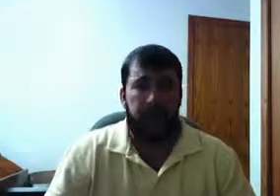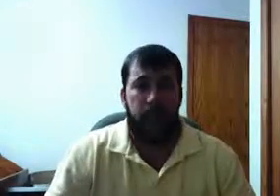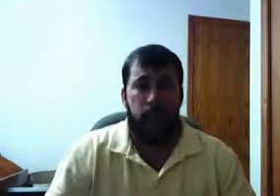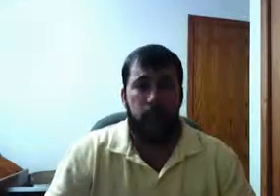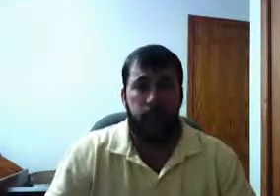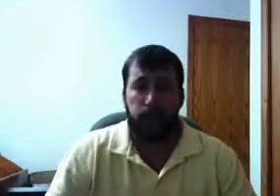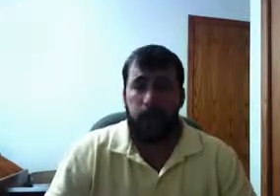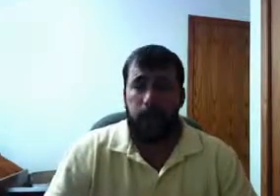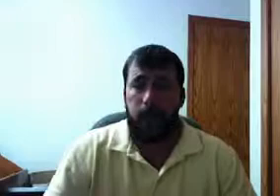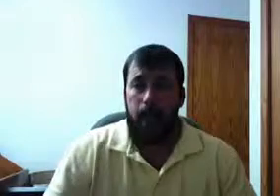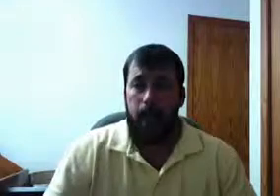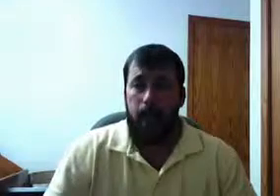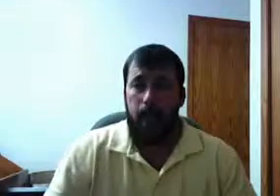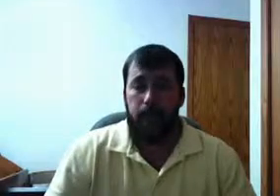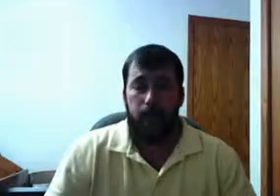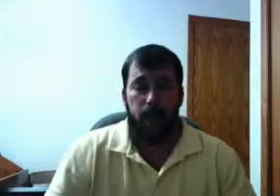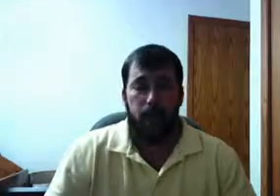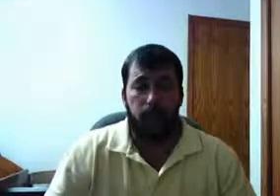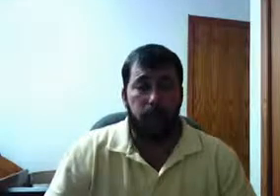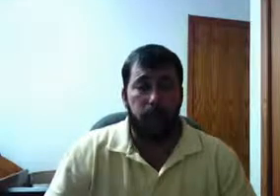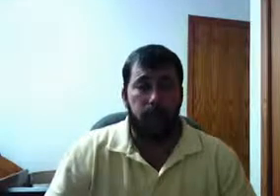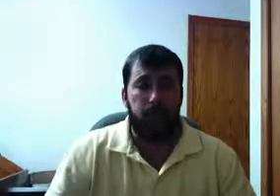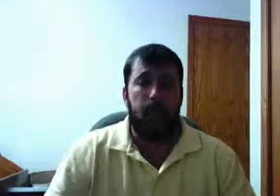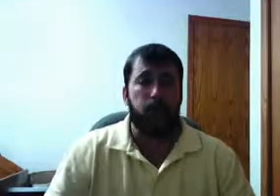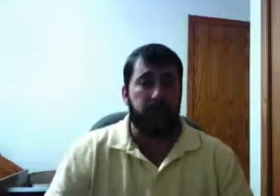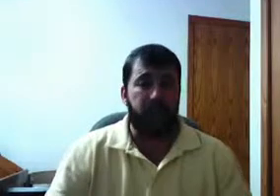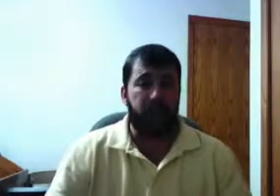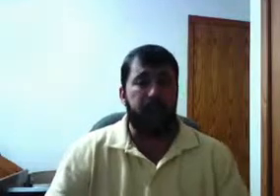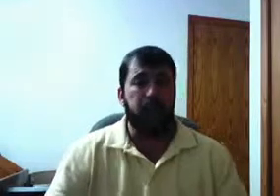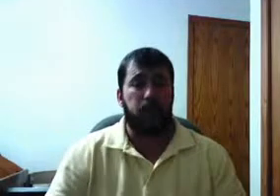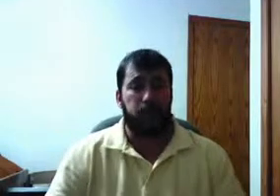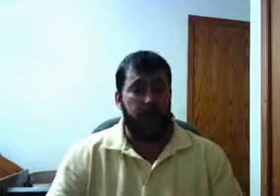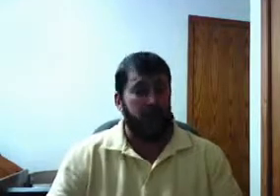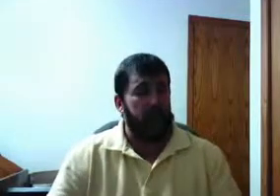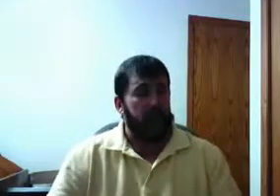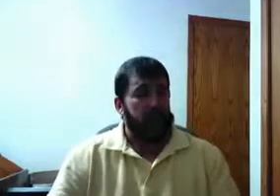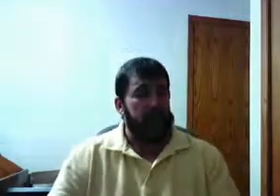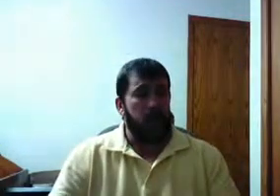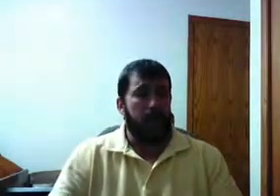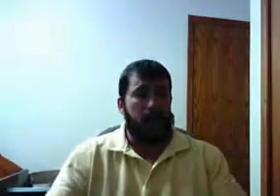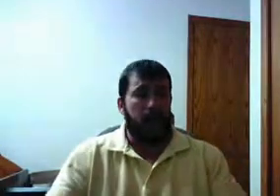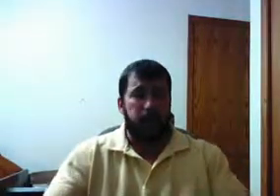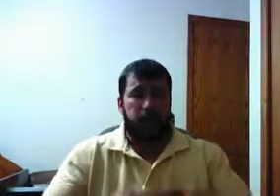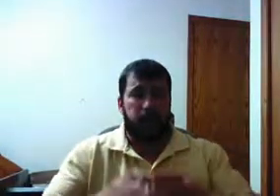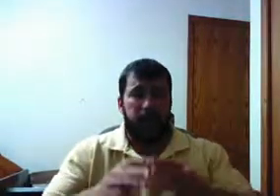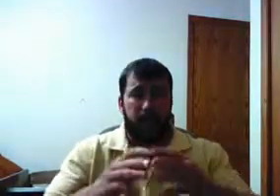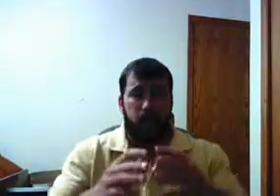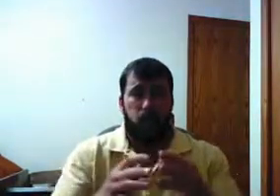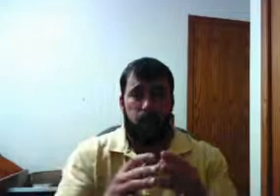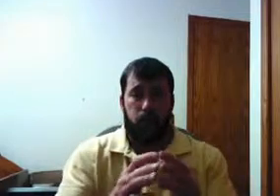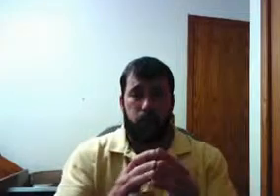devil and the bankers had made a pact with Satan to say, you know what, I'll sell my soul to you.